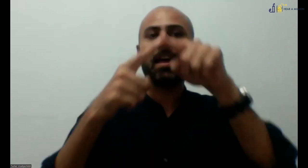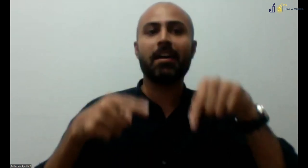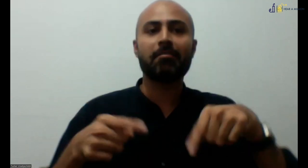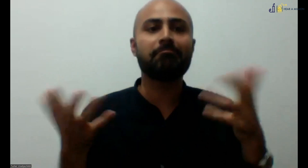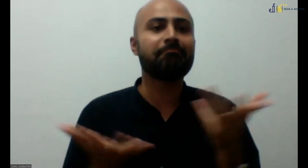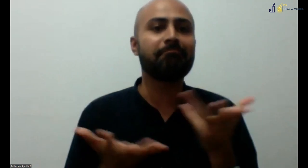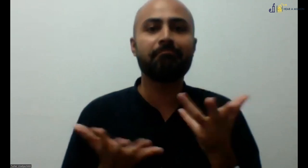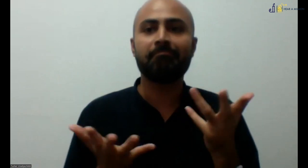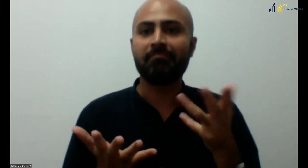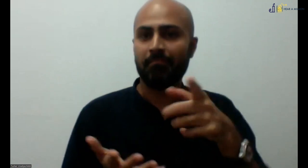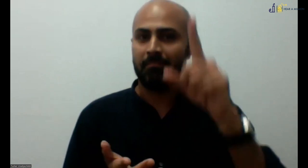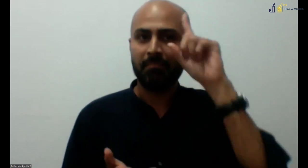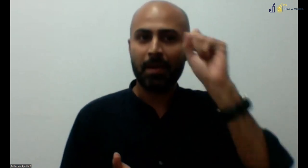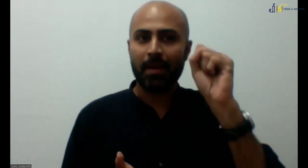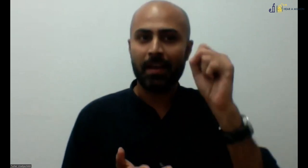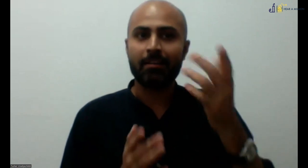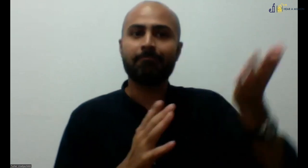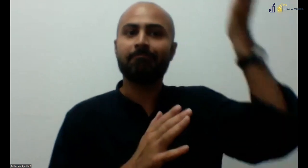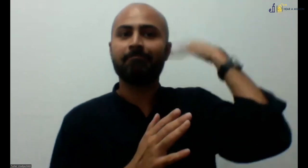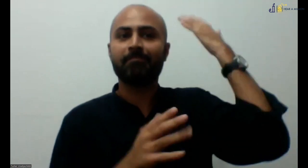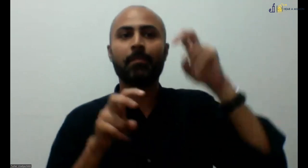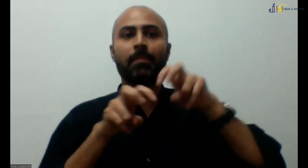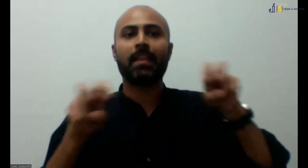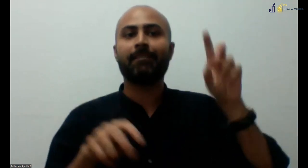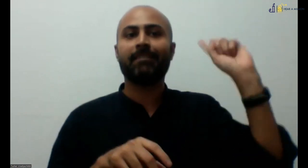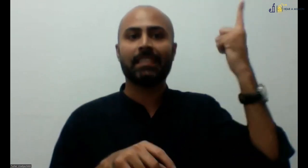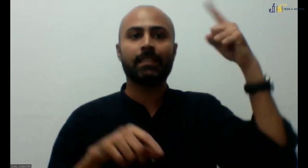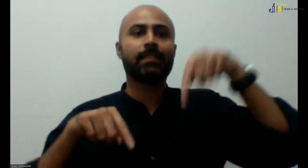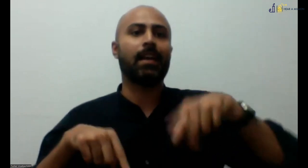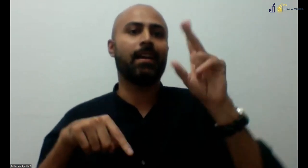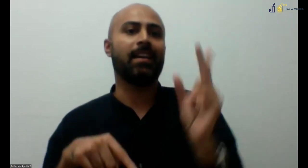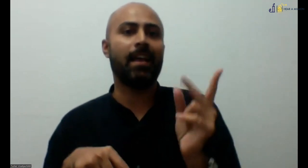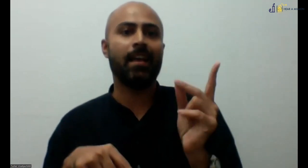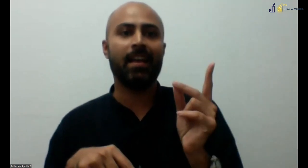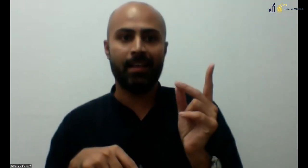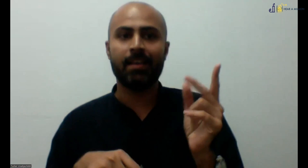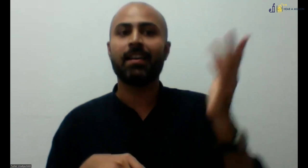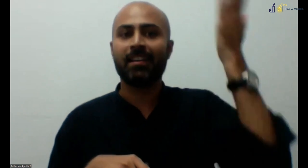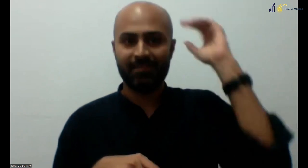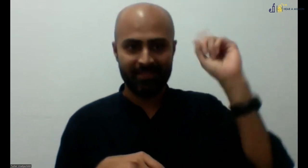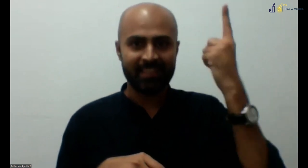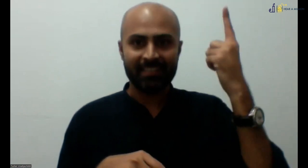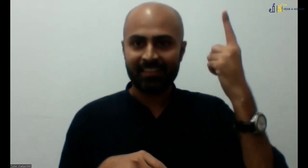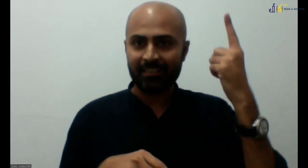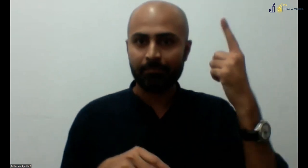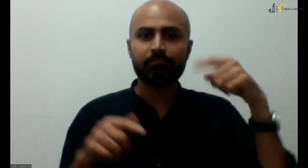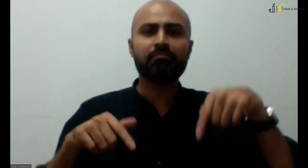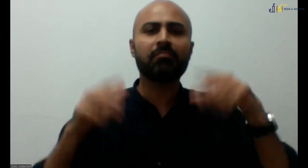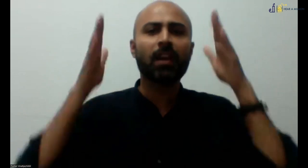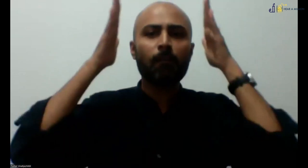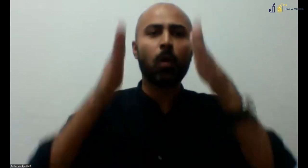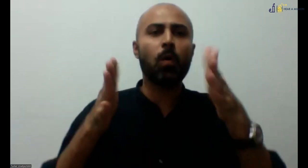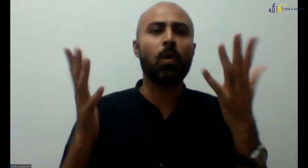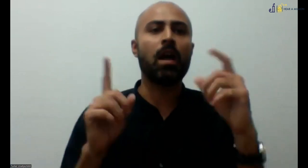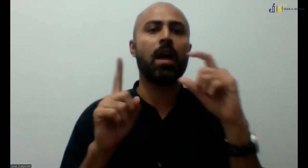Today is going to be a really, really great evening, I hope you all remember that this is the second panel, we have